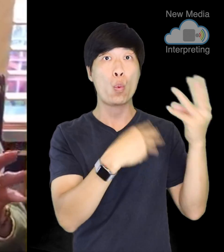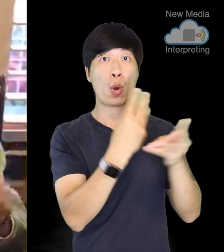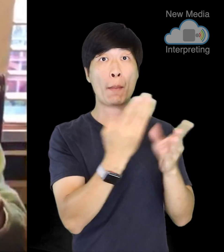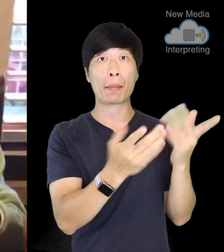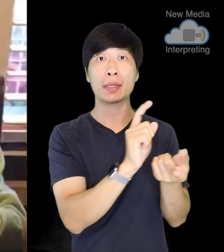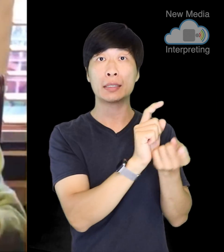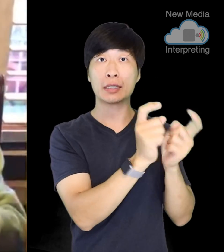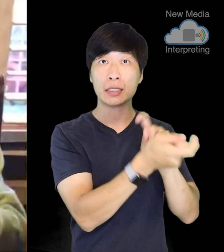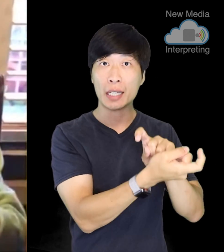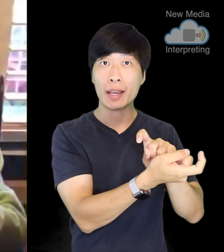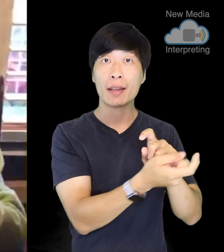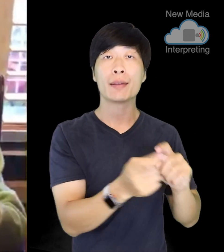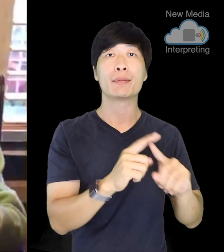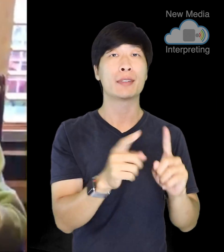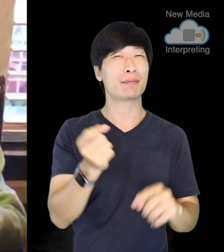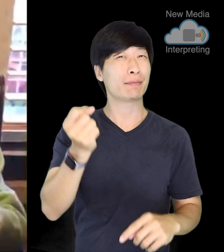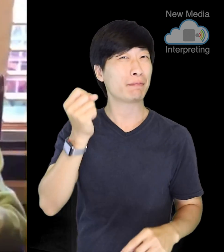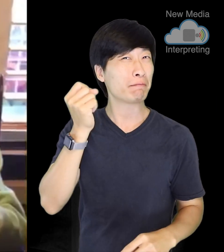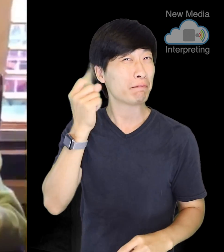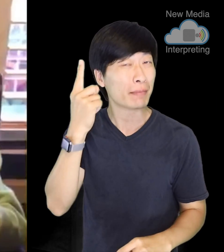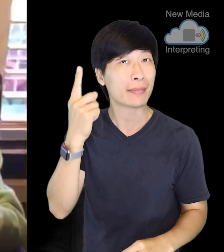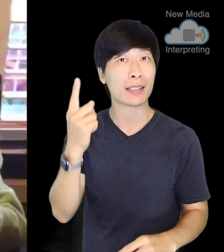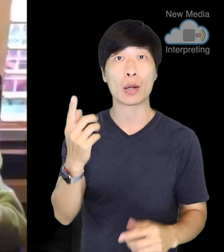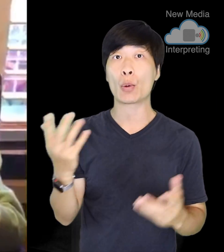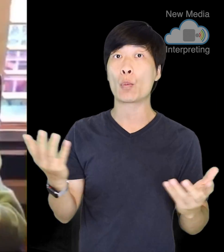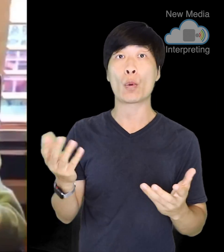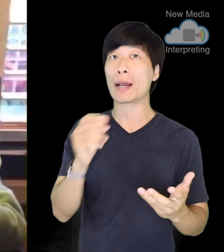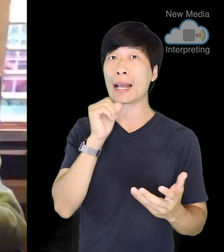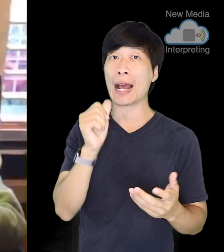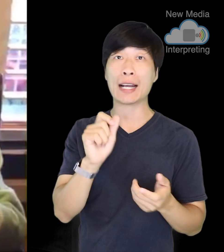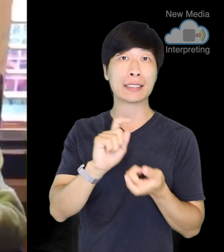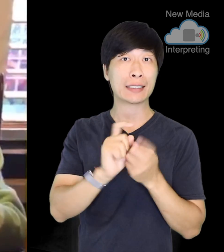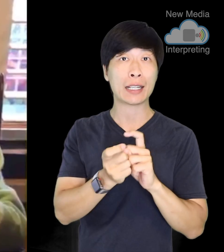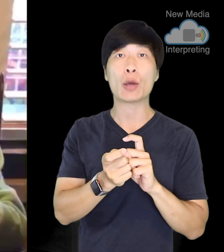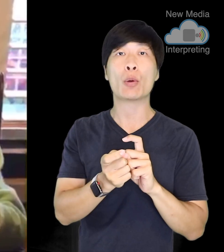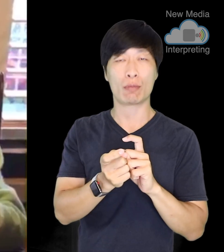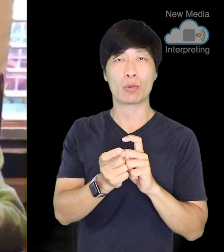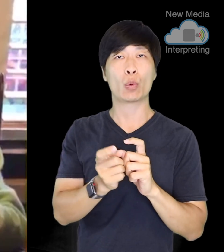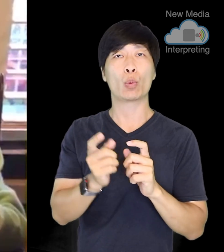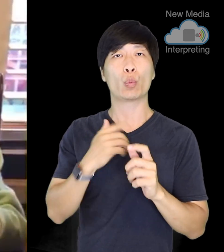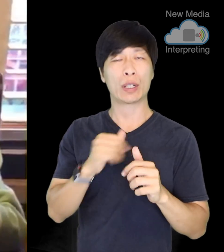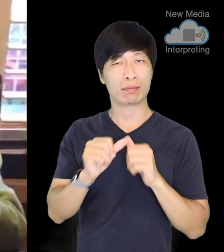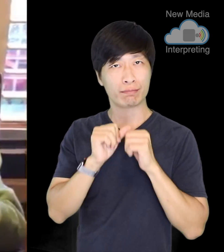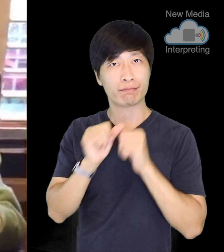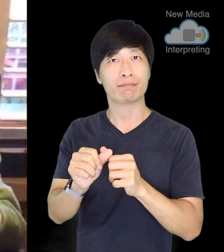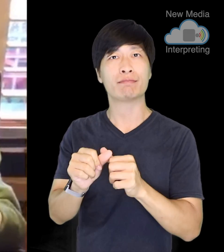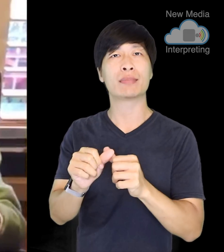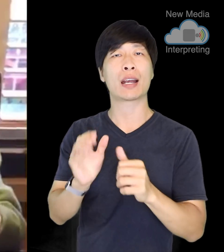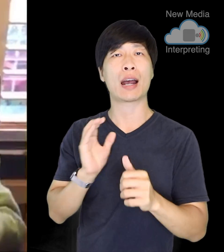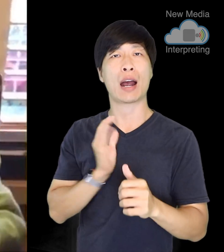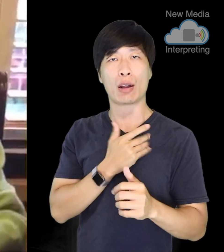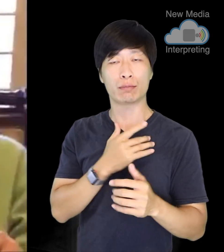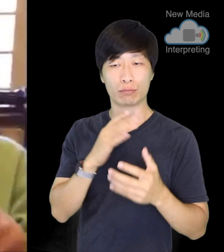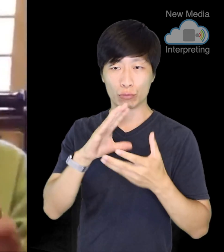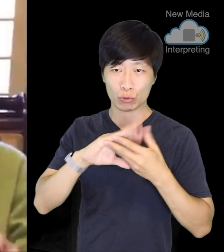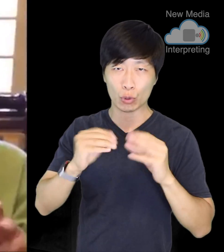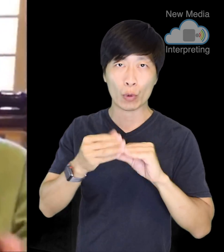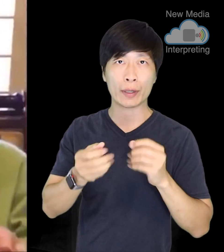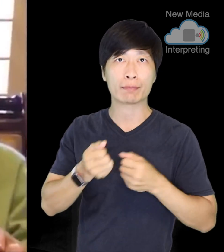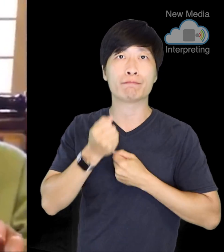but the one thing that will never change is the way we tell our stories of heroism. Those stories